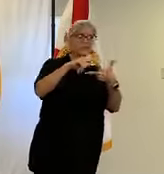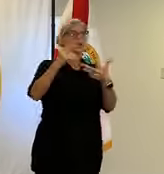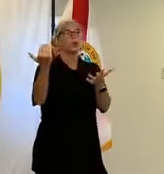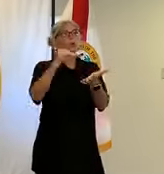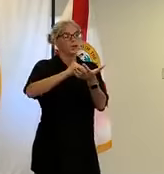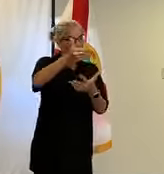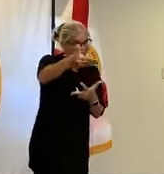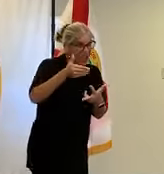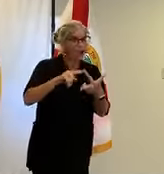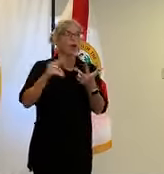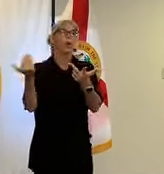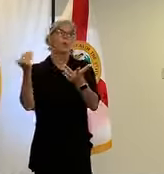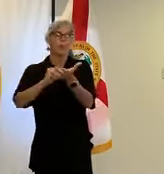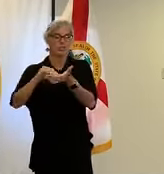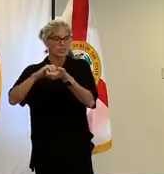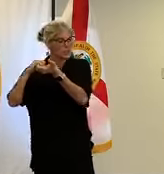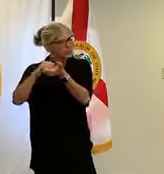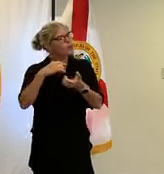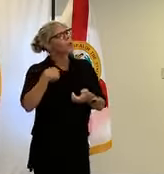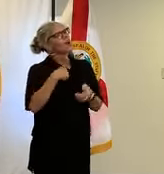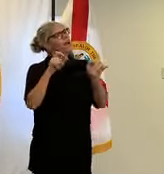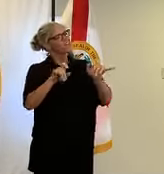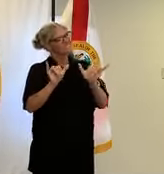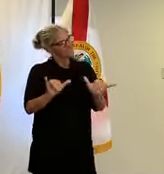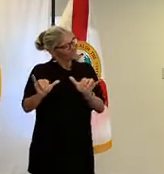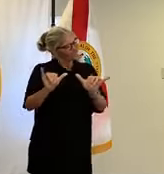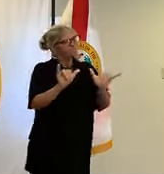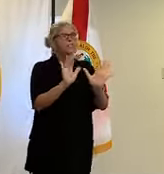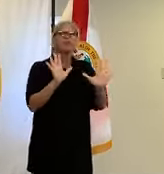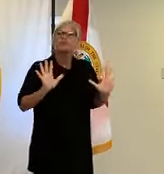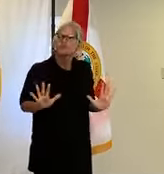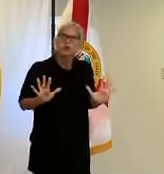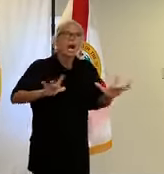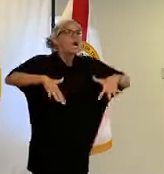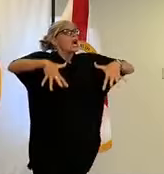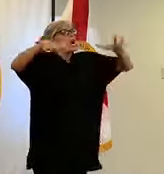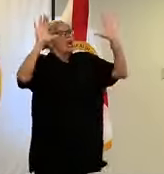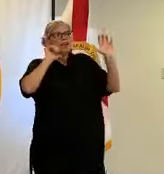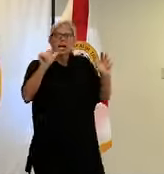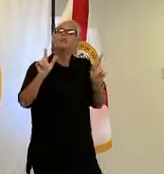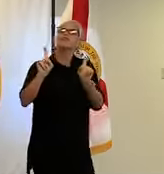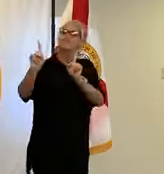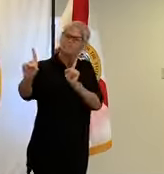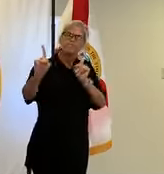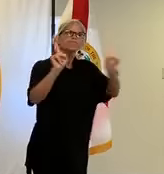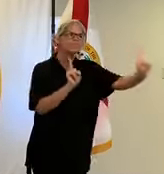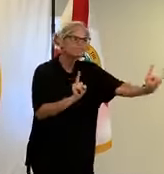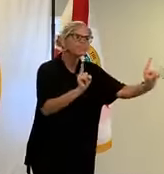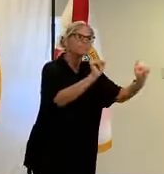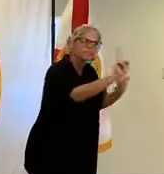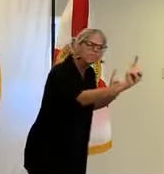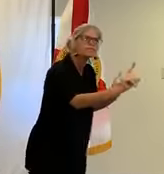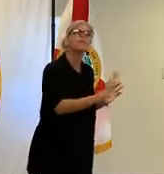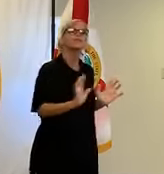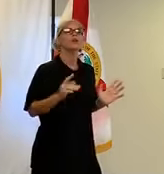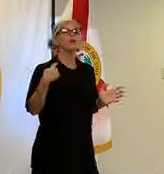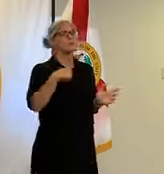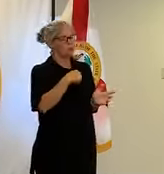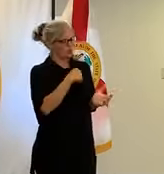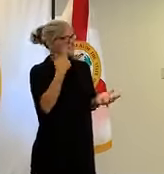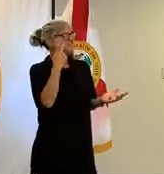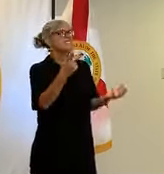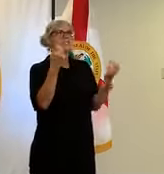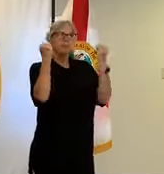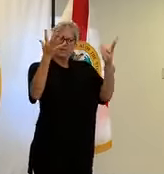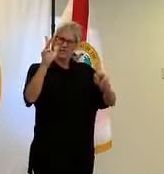to maintain our physical distancing and our six foot separation as we're out in public we're starting to see a lot more people come out in public and we're starting to